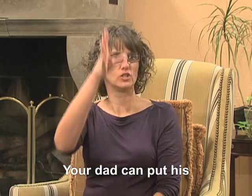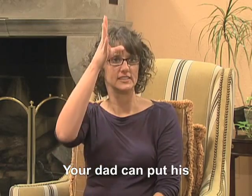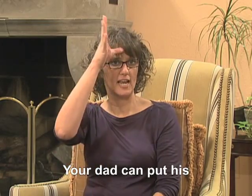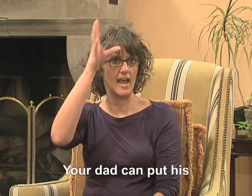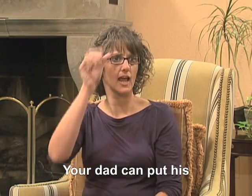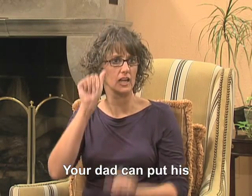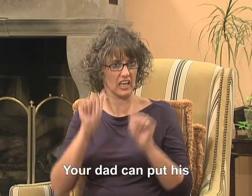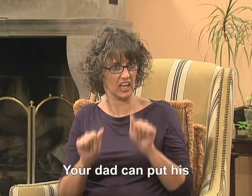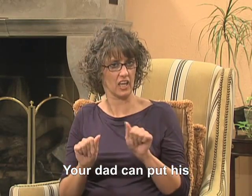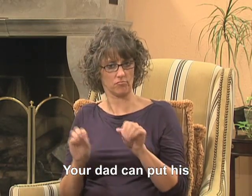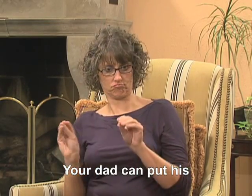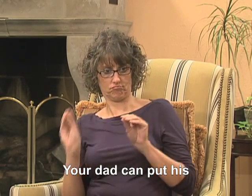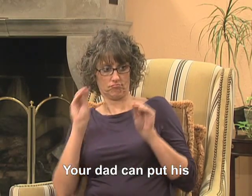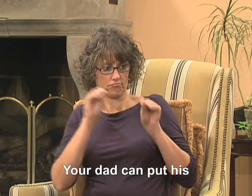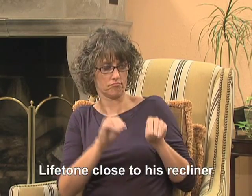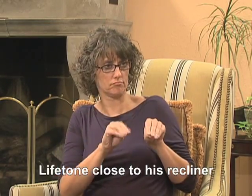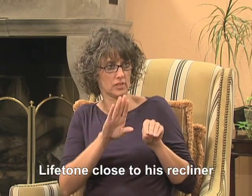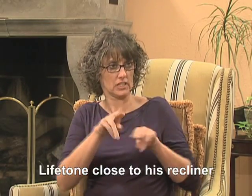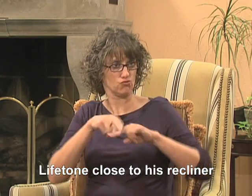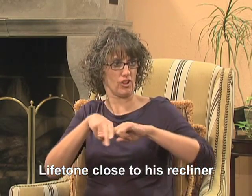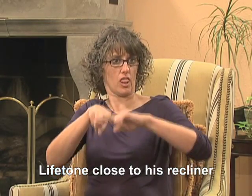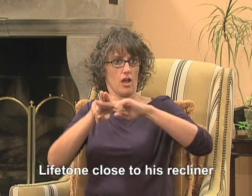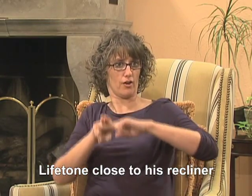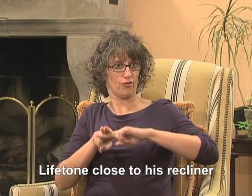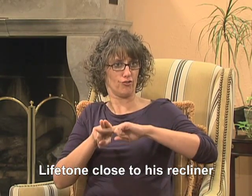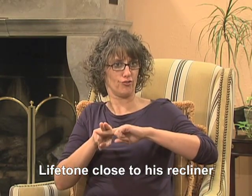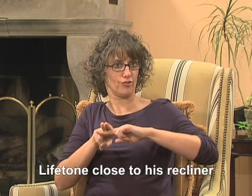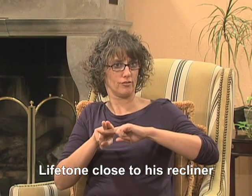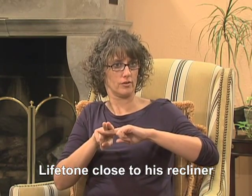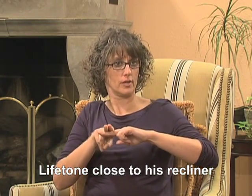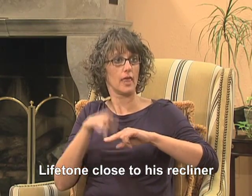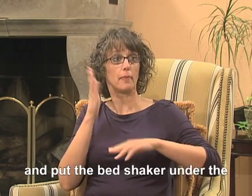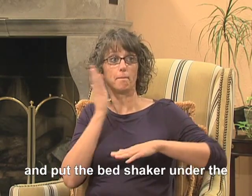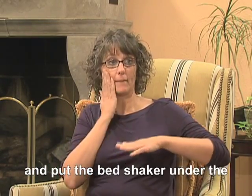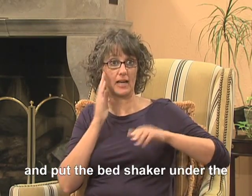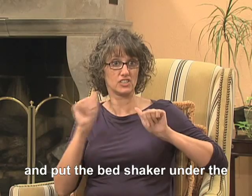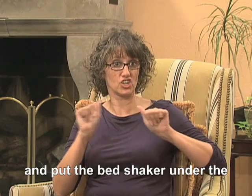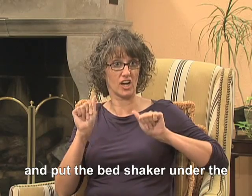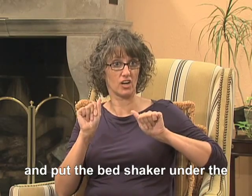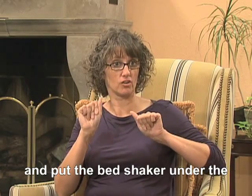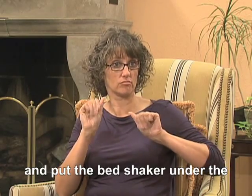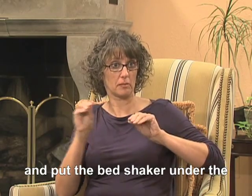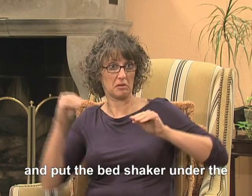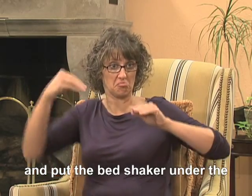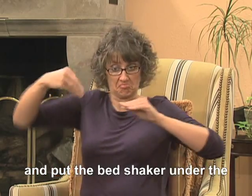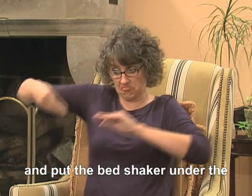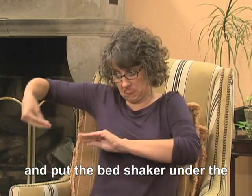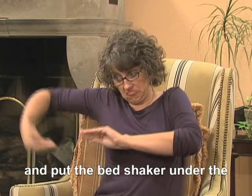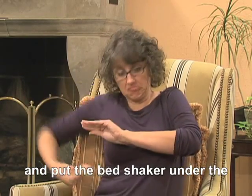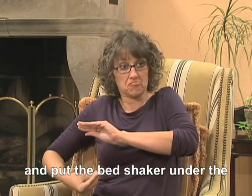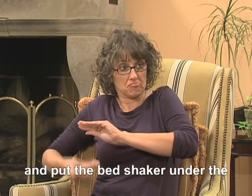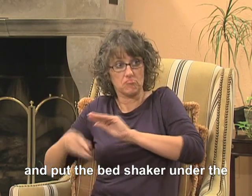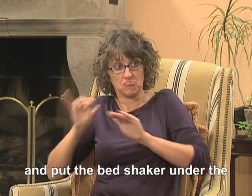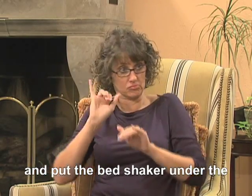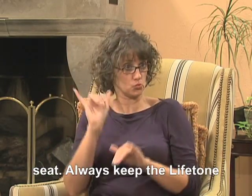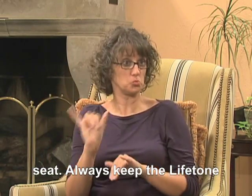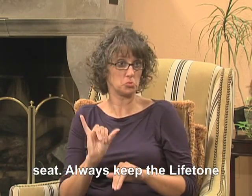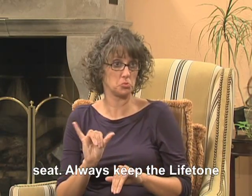Your dad can put his life tone close to his recliner and put the bed shaker under the seat.